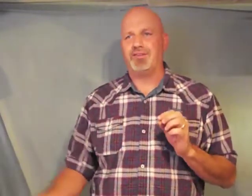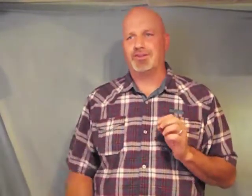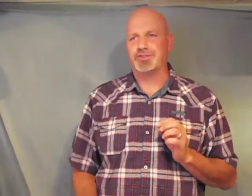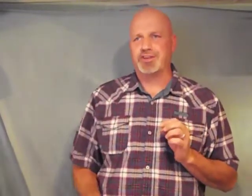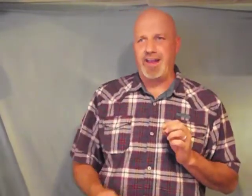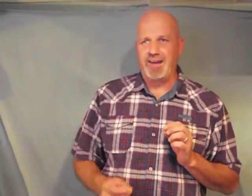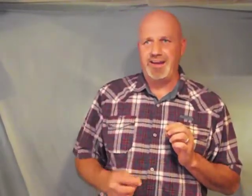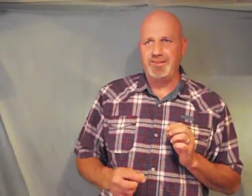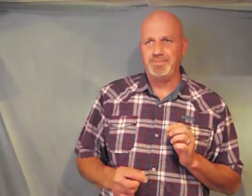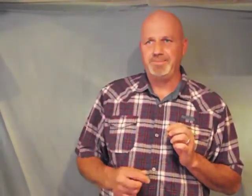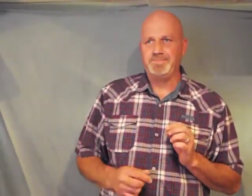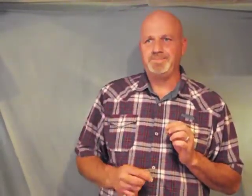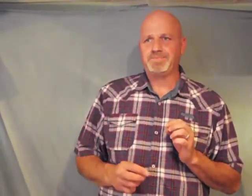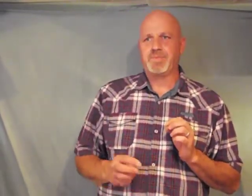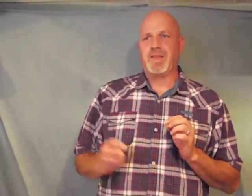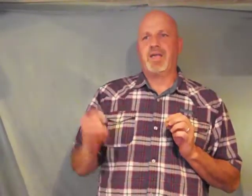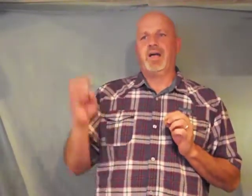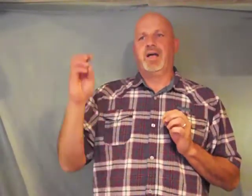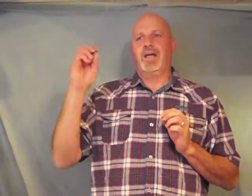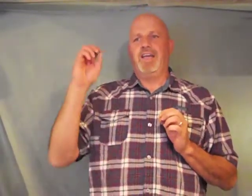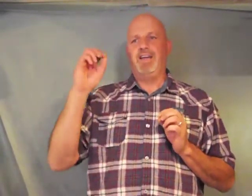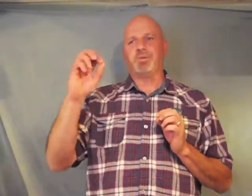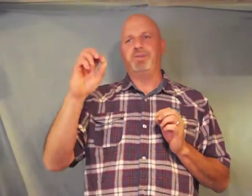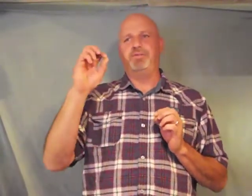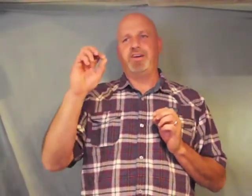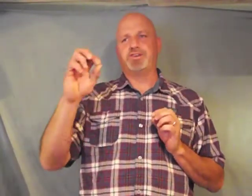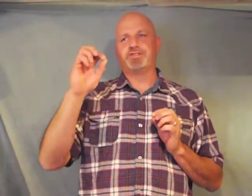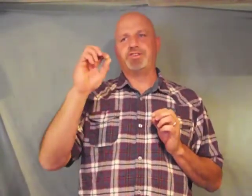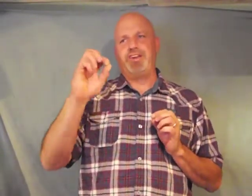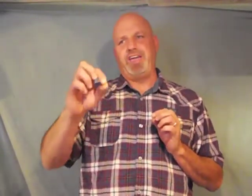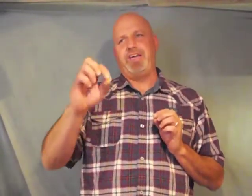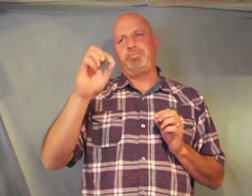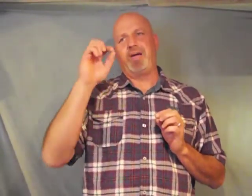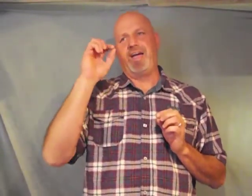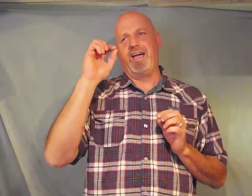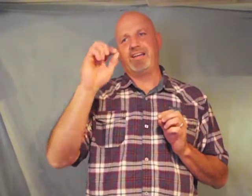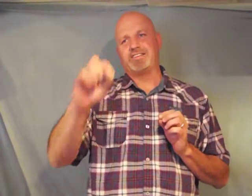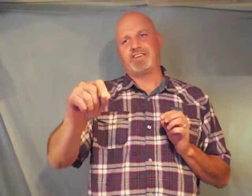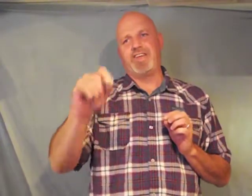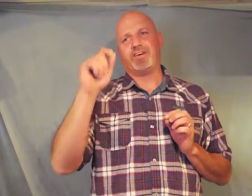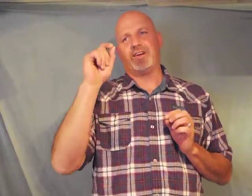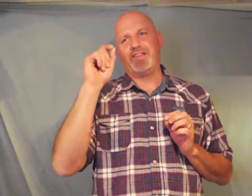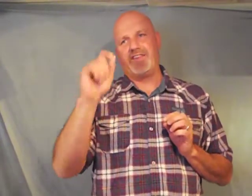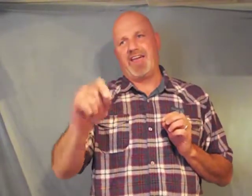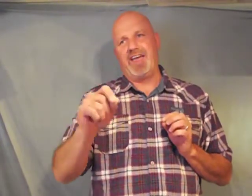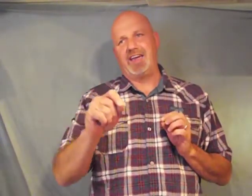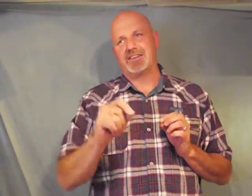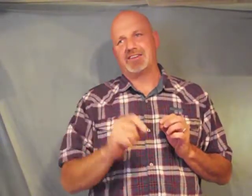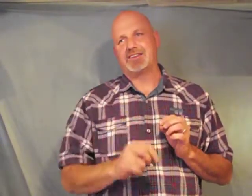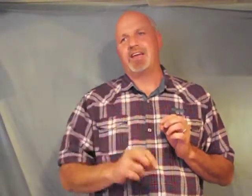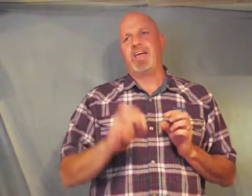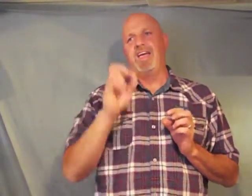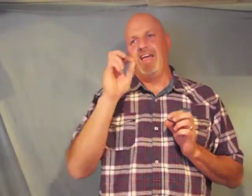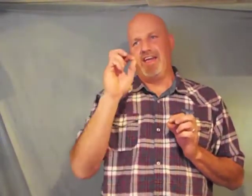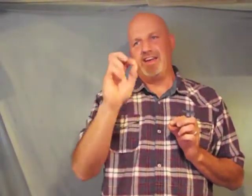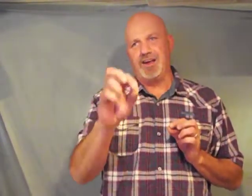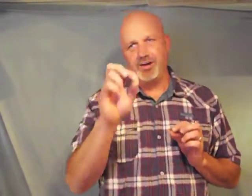understanding he reveals deep and secret things he knows